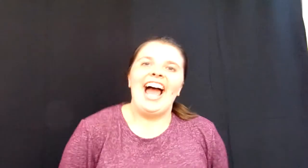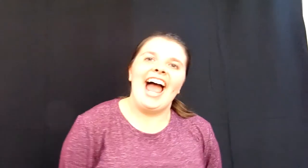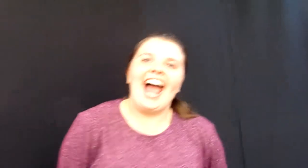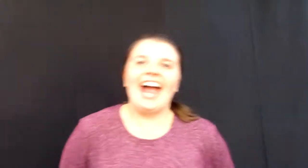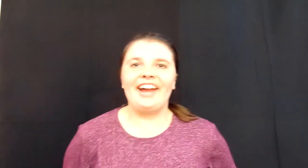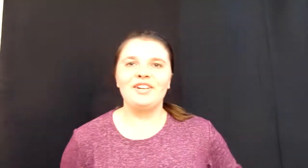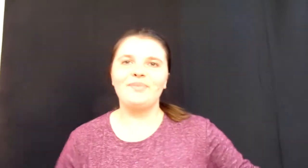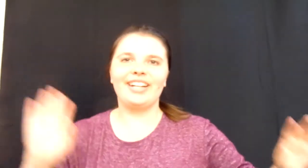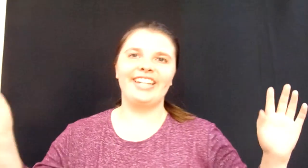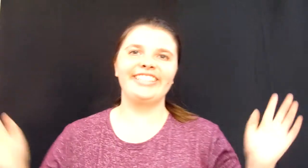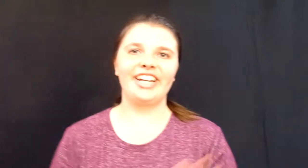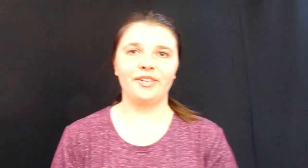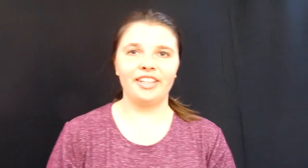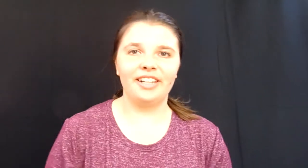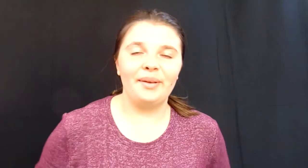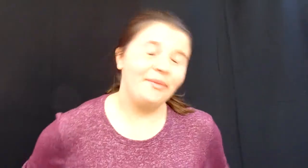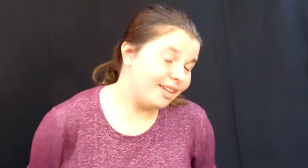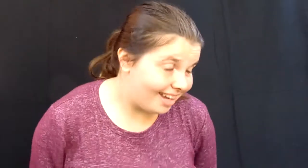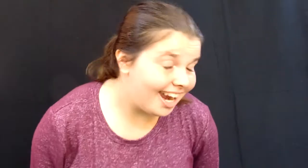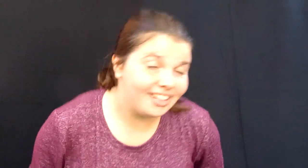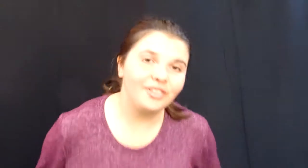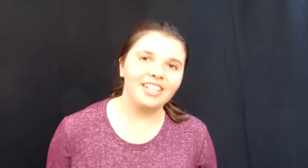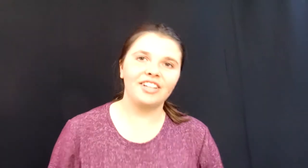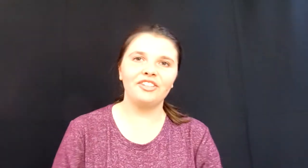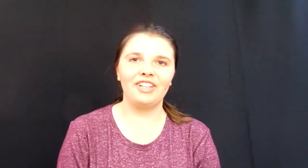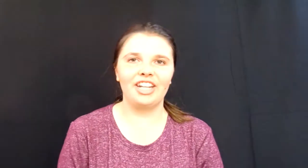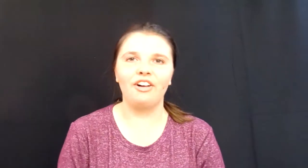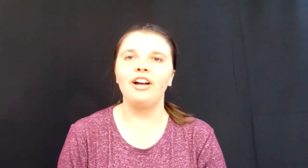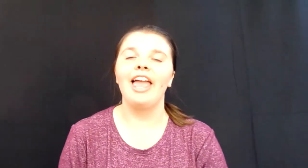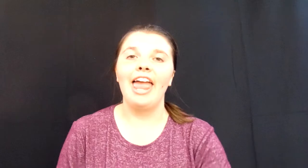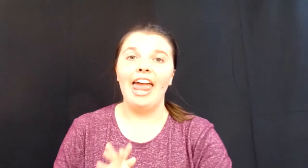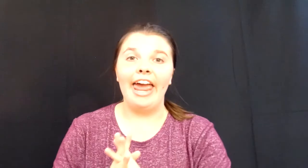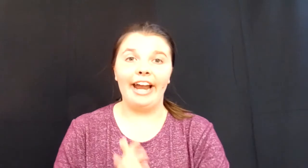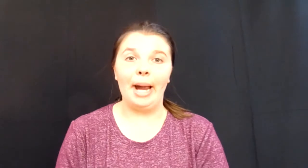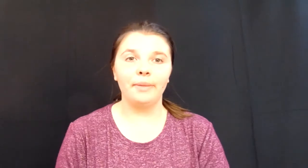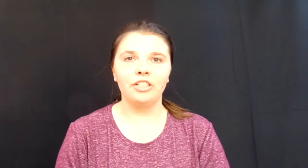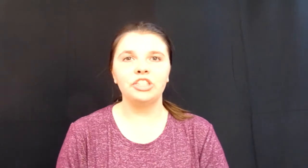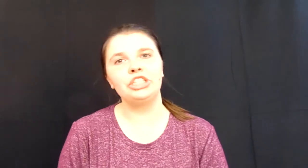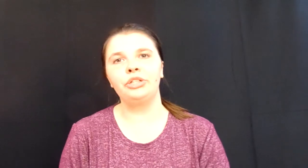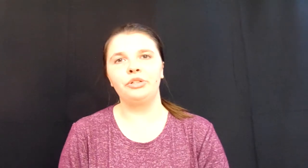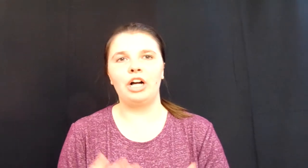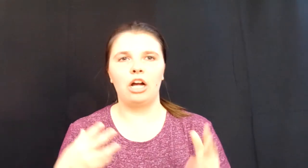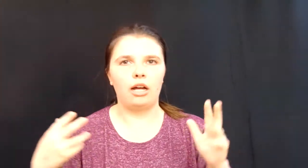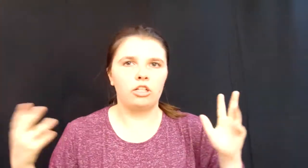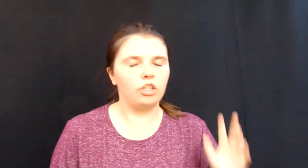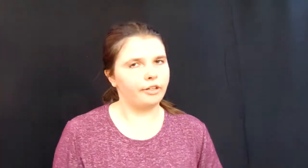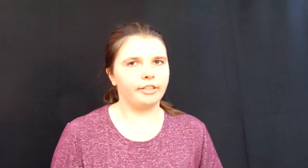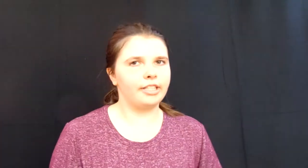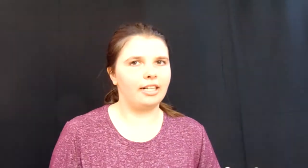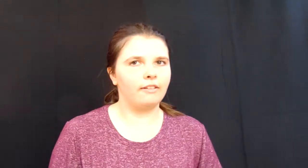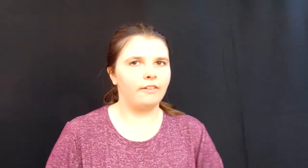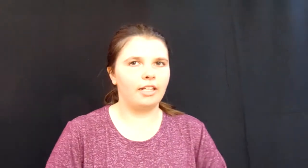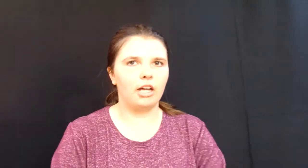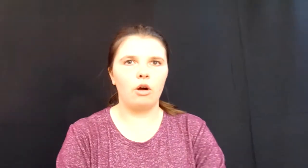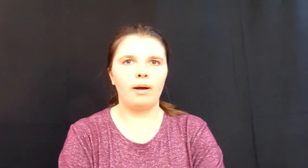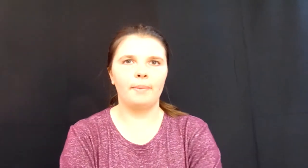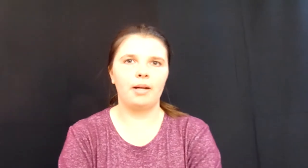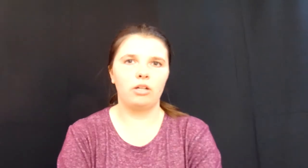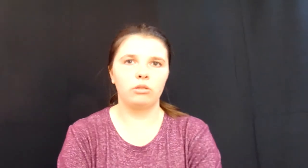hi everybody it's here with it with Hannah with another video and I'm gonna do a girl talk video about